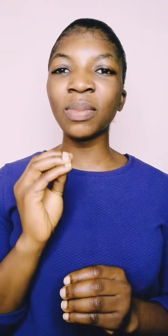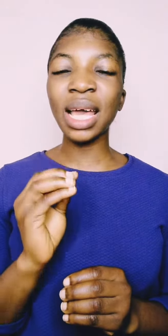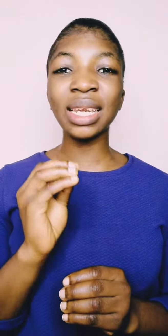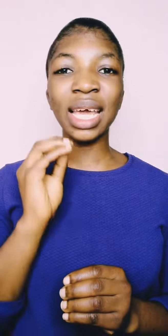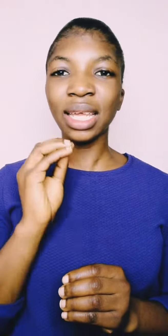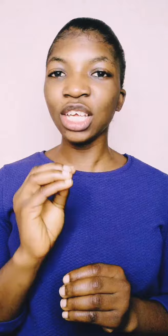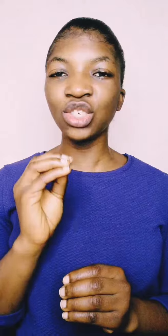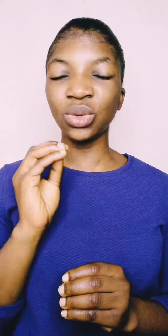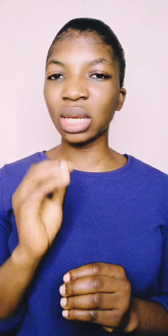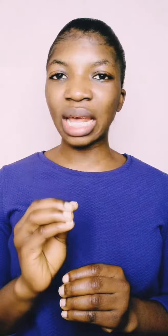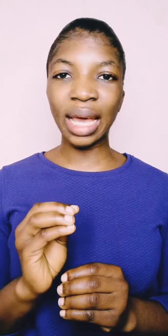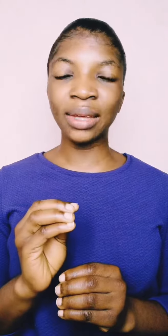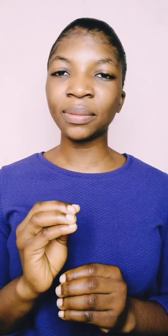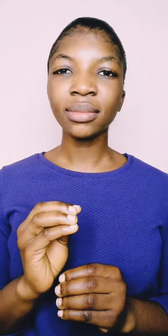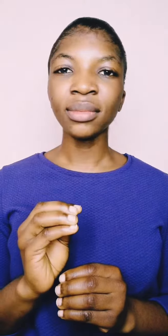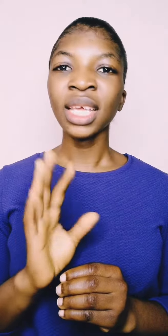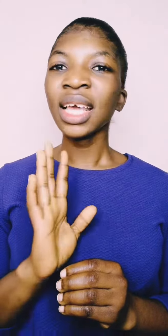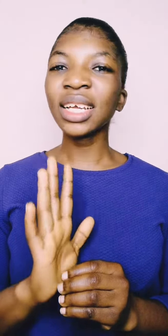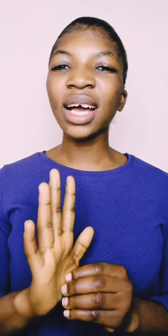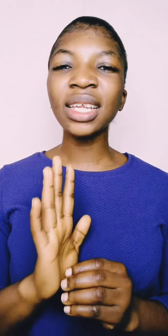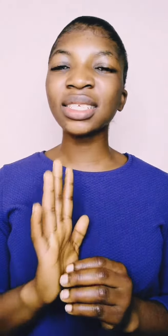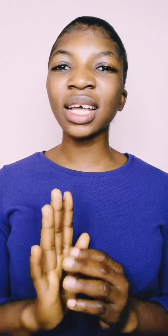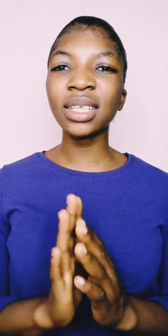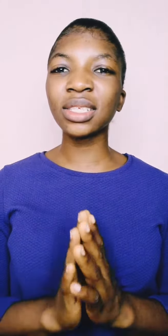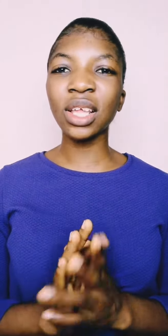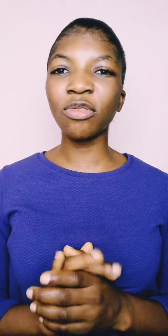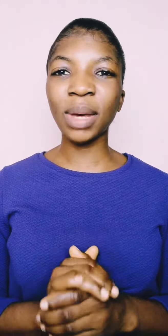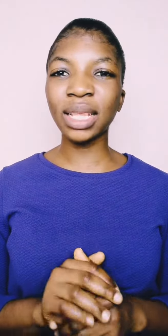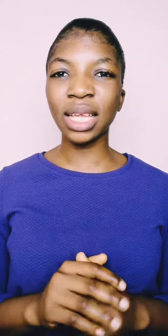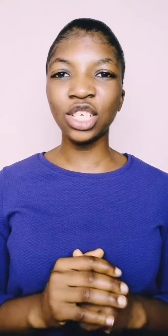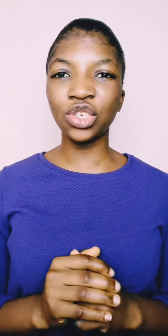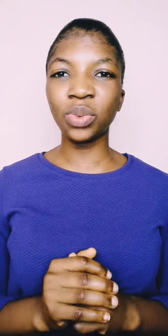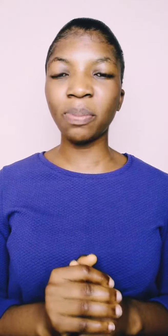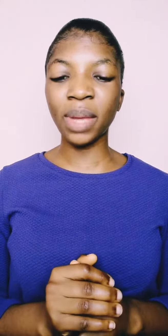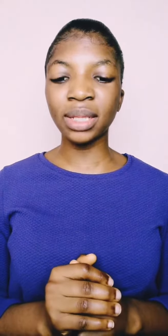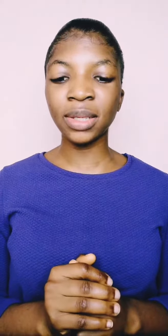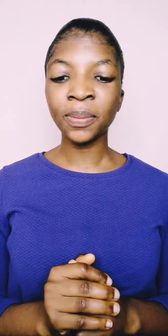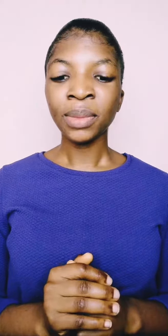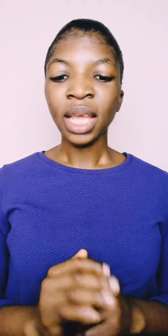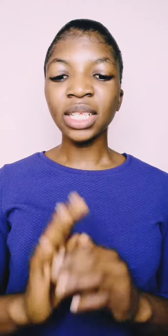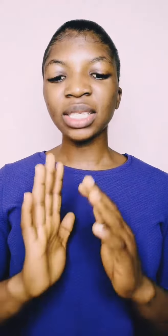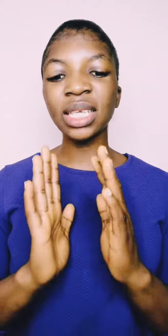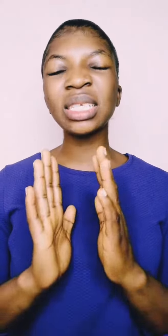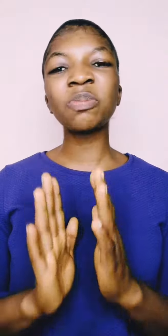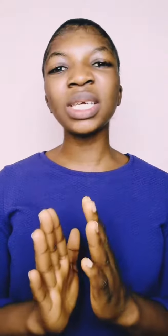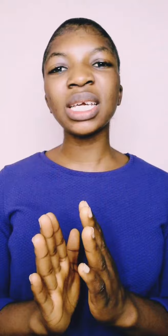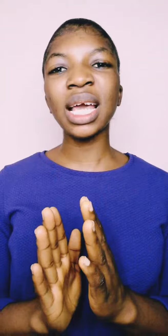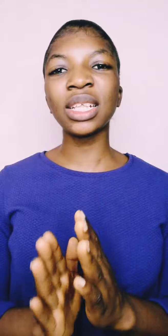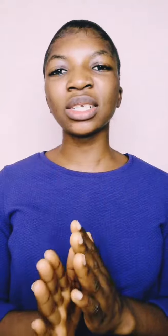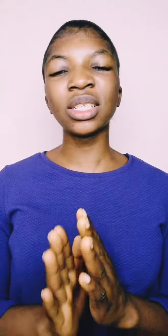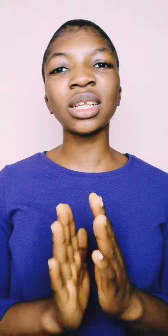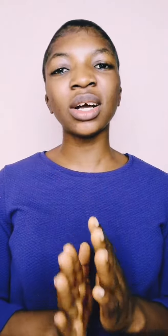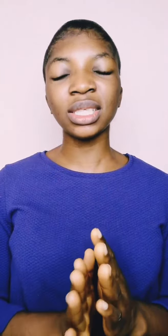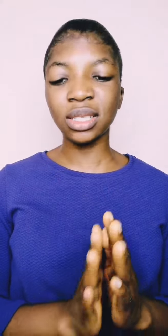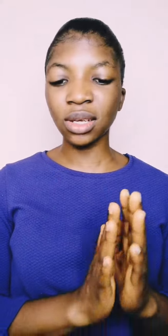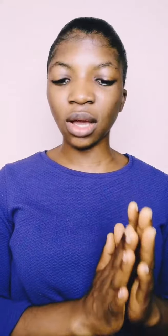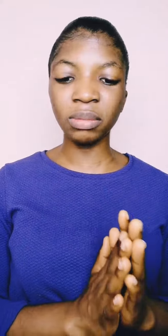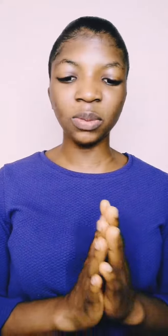man that he should lie. God is not the son of man that he should repent. Does he speak and does not cause it to come to